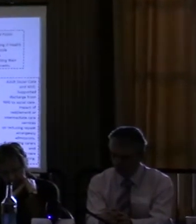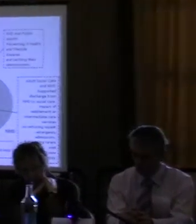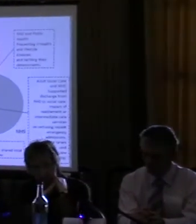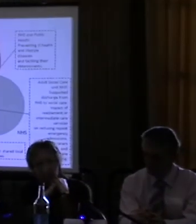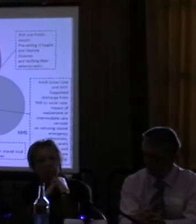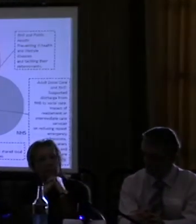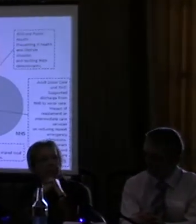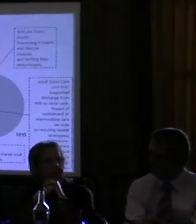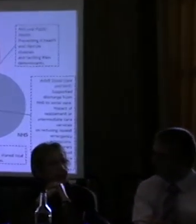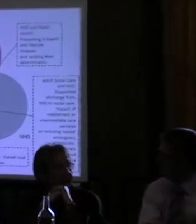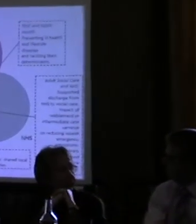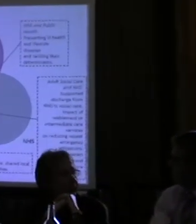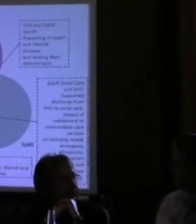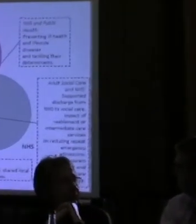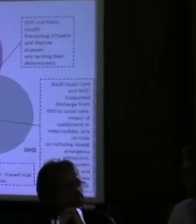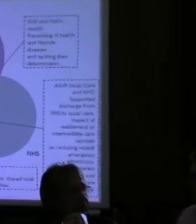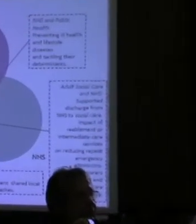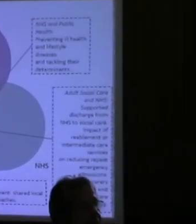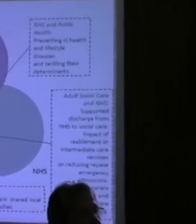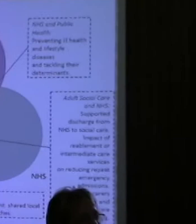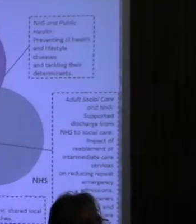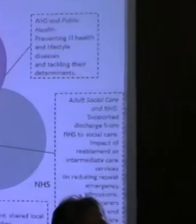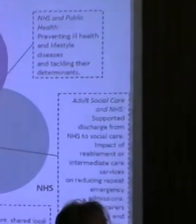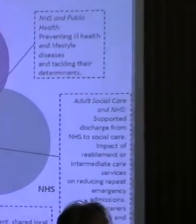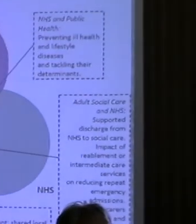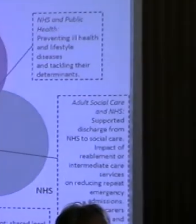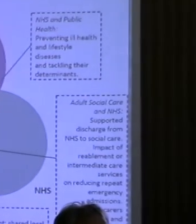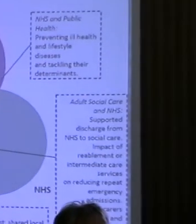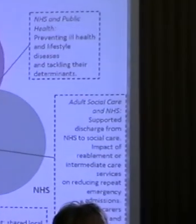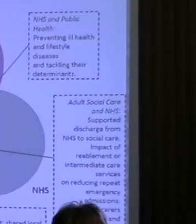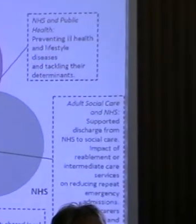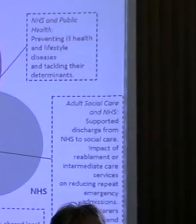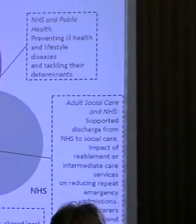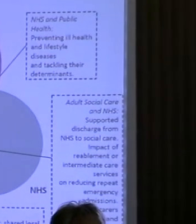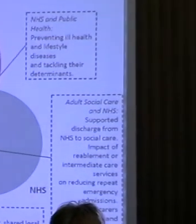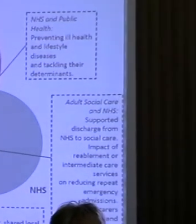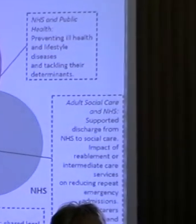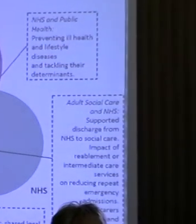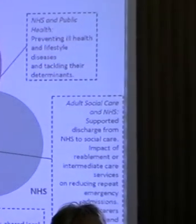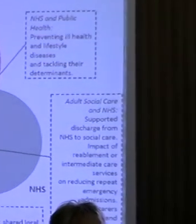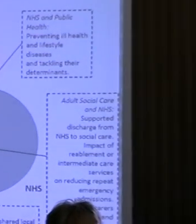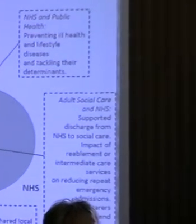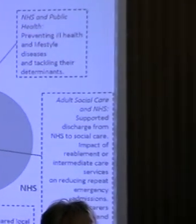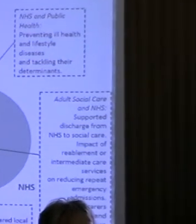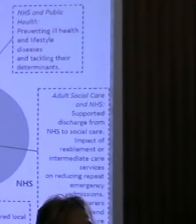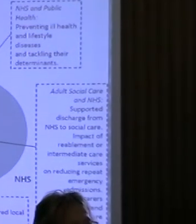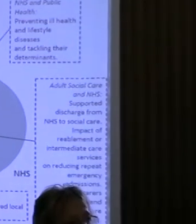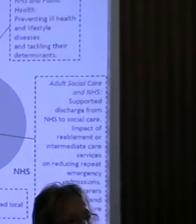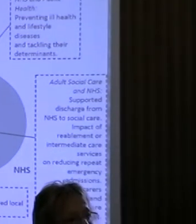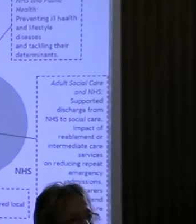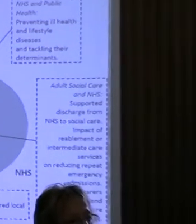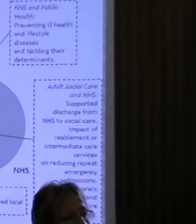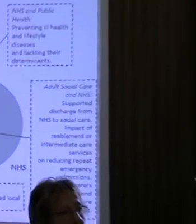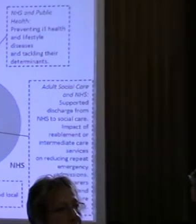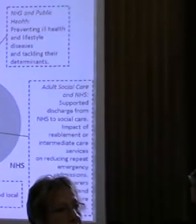Helen's talk at the beginning. And Helen, in her first overhead, had talked about, across